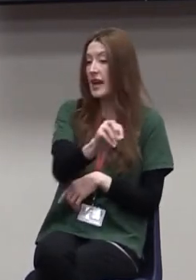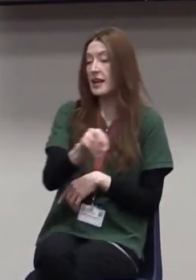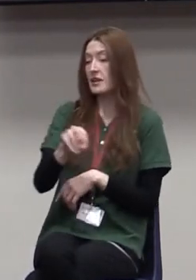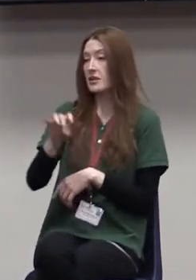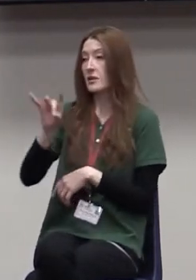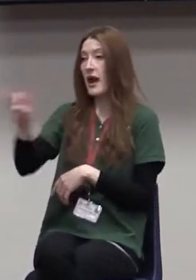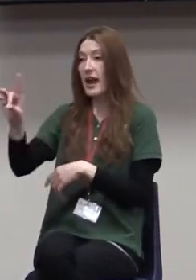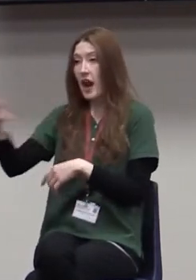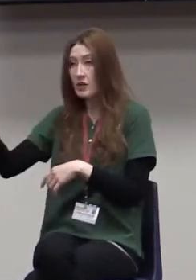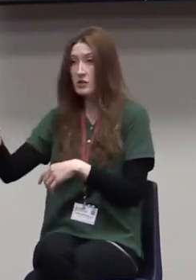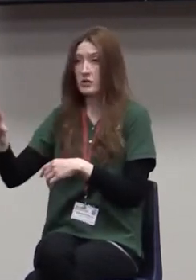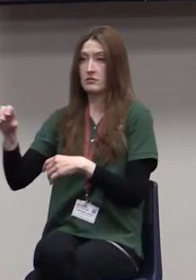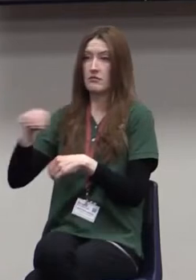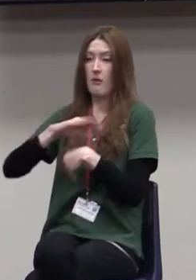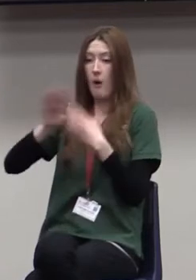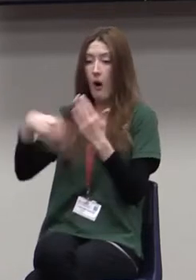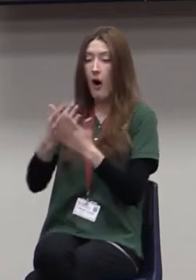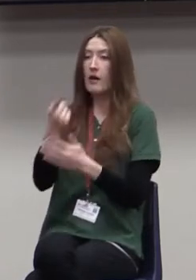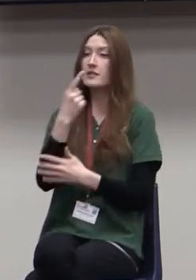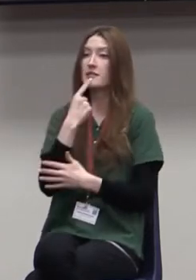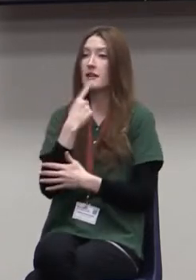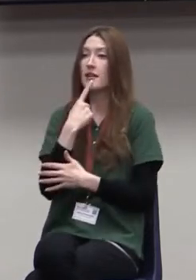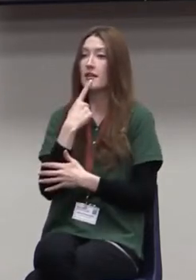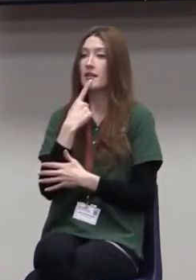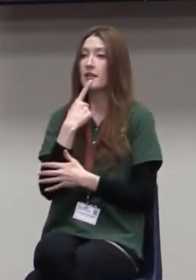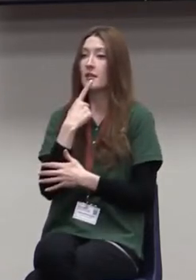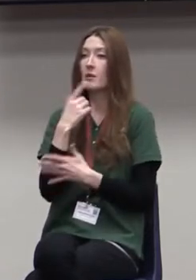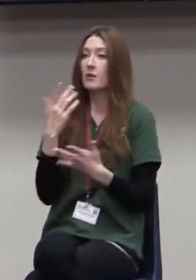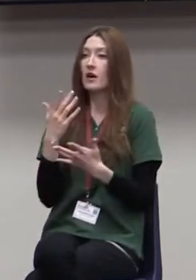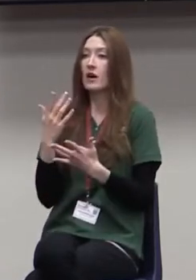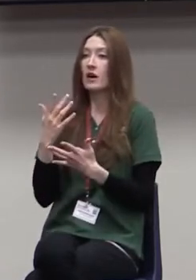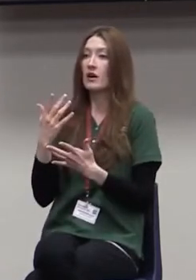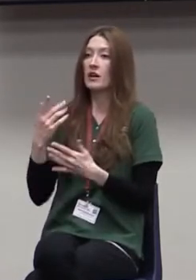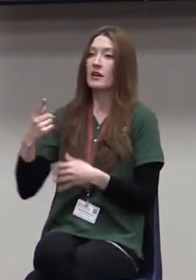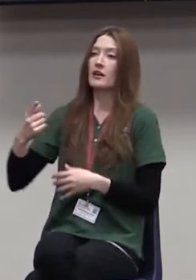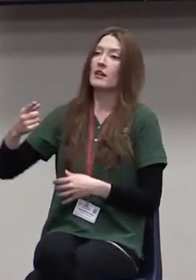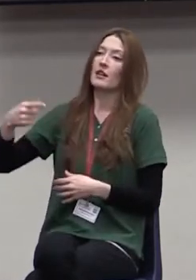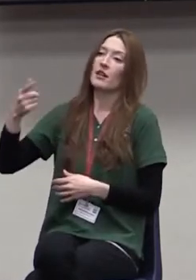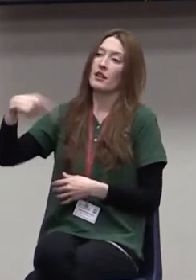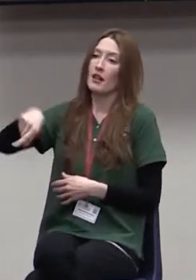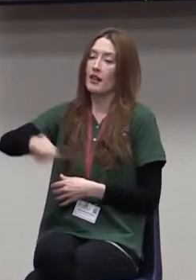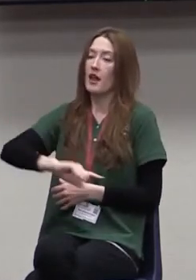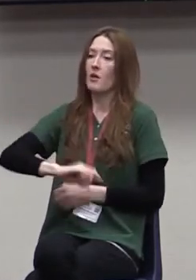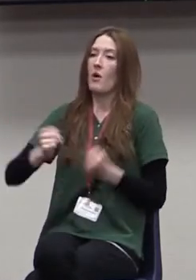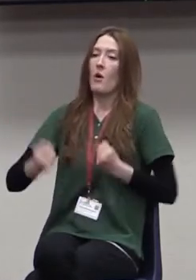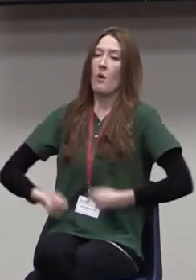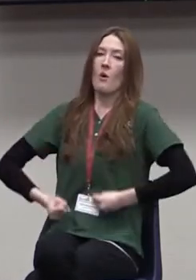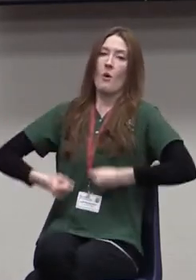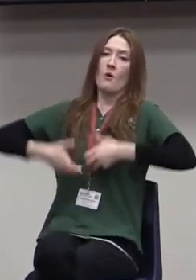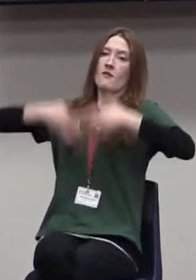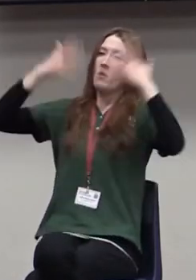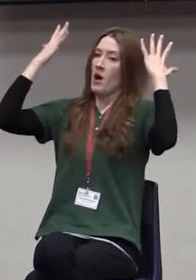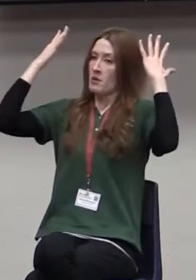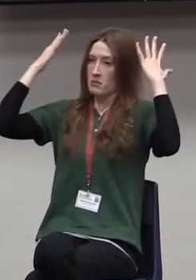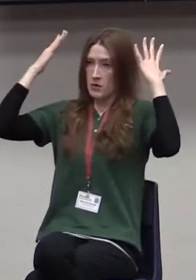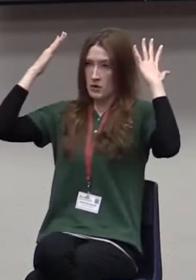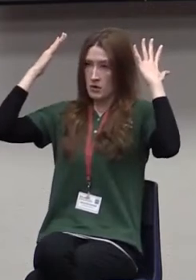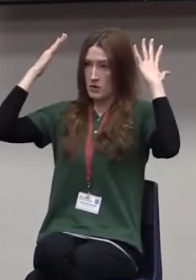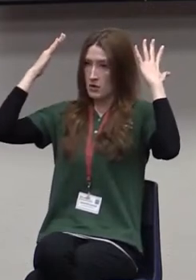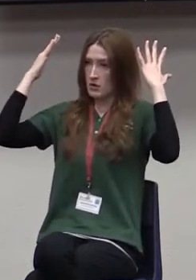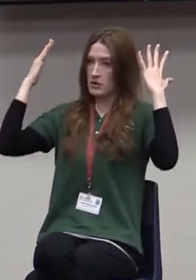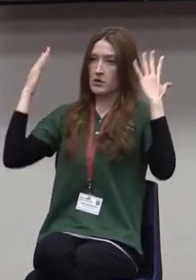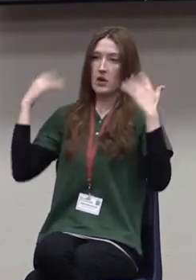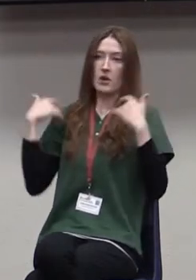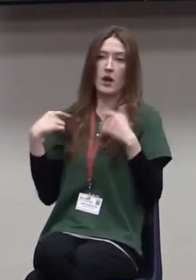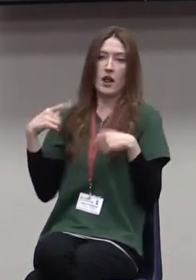one thing that they all consistently said was they were overwhelmed. They were working in times that were more difficult than